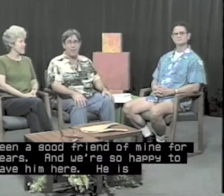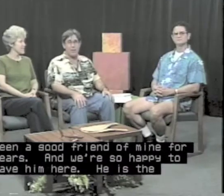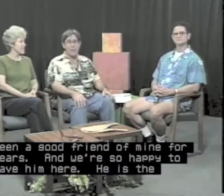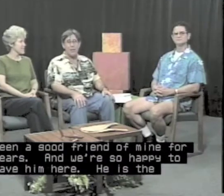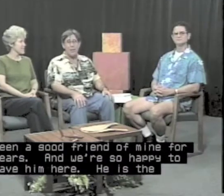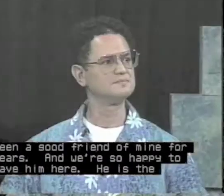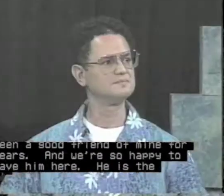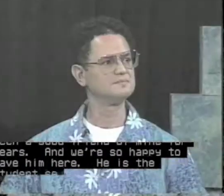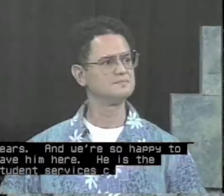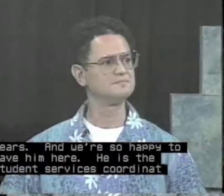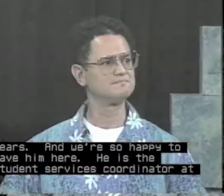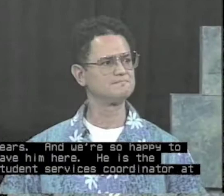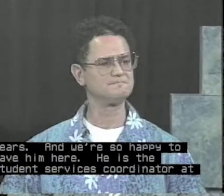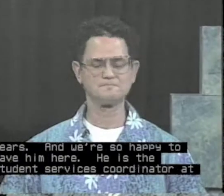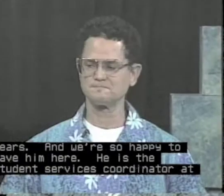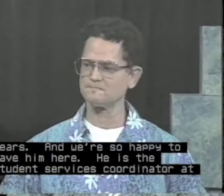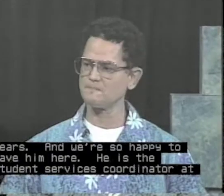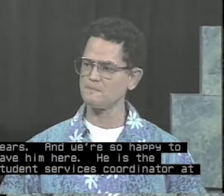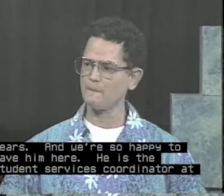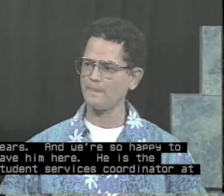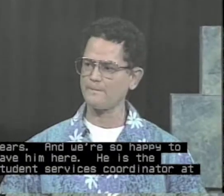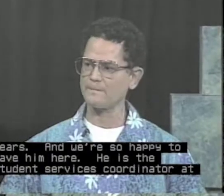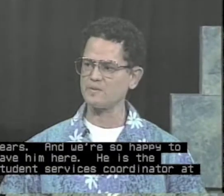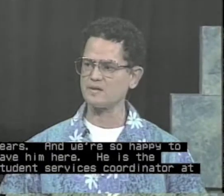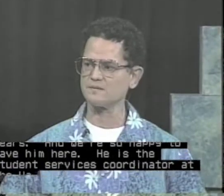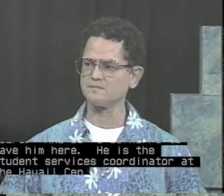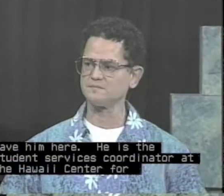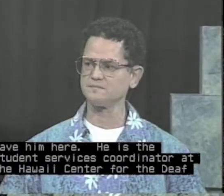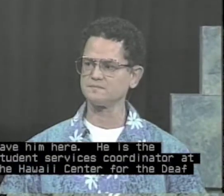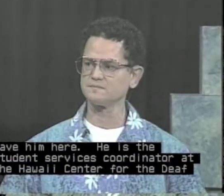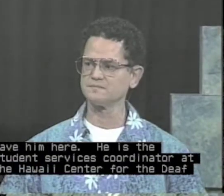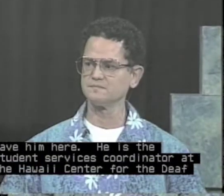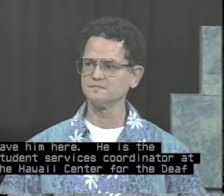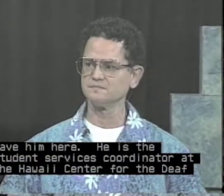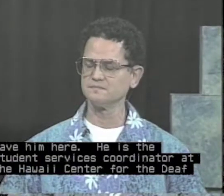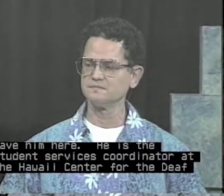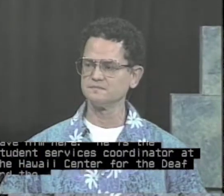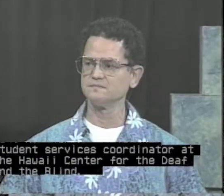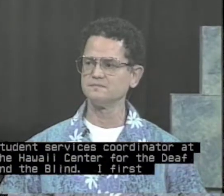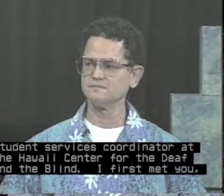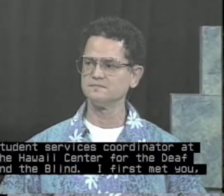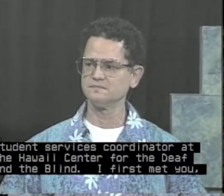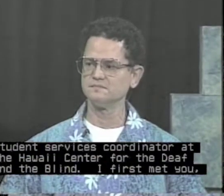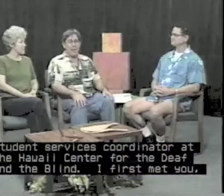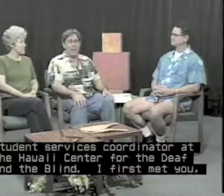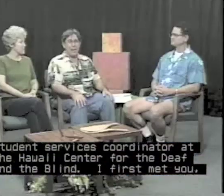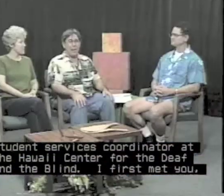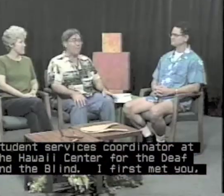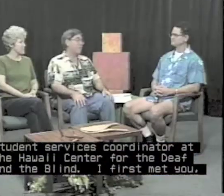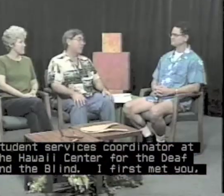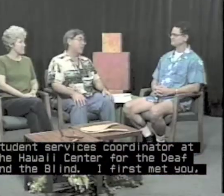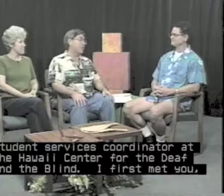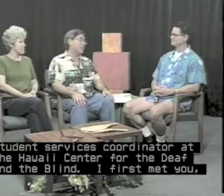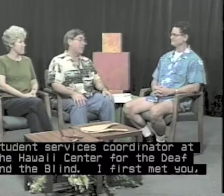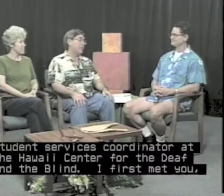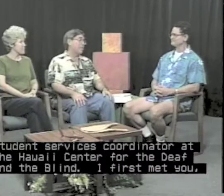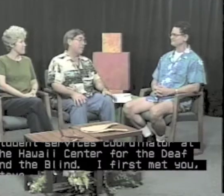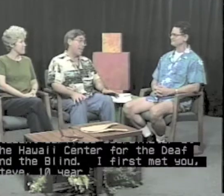He is the Student Services Coordinator at the Hawaii Center for the Deaf and the Blind. I first met you, Steve, ten